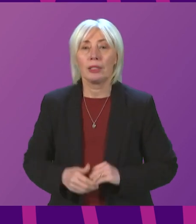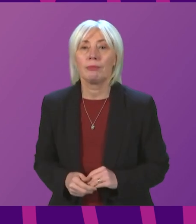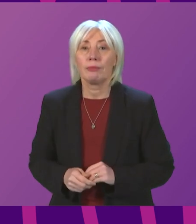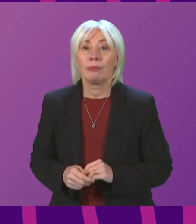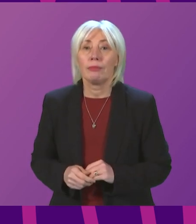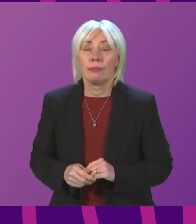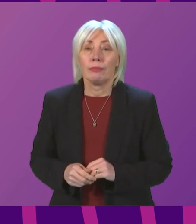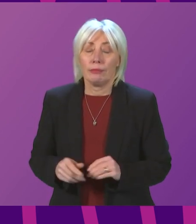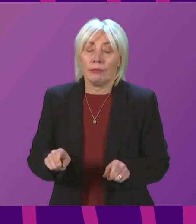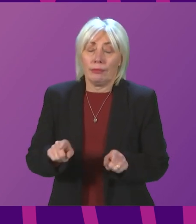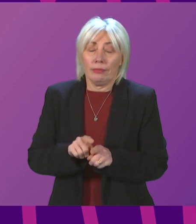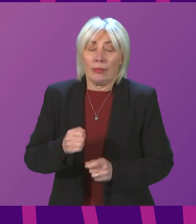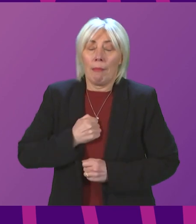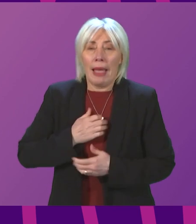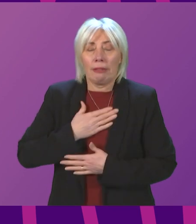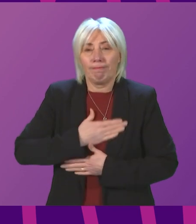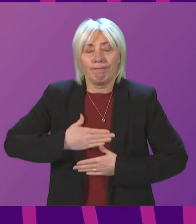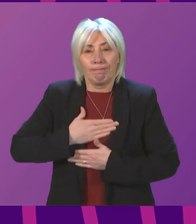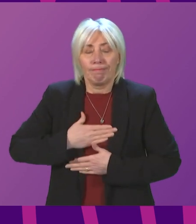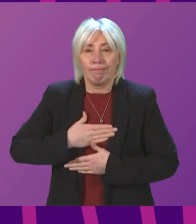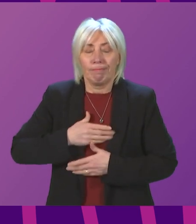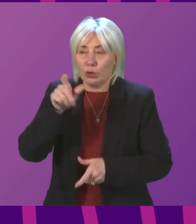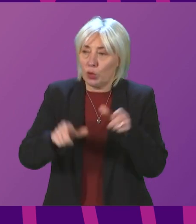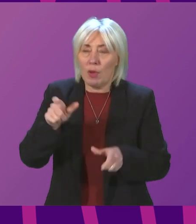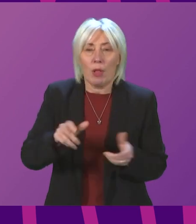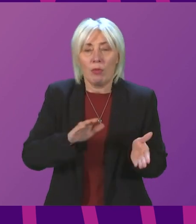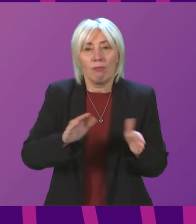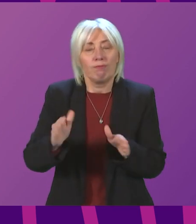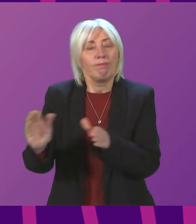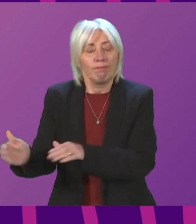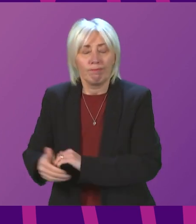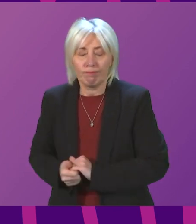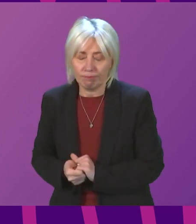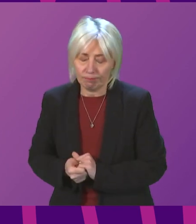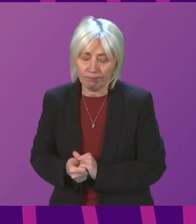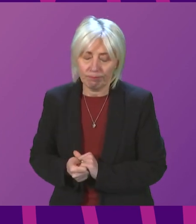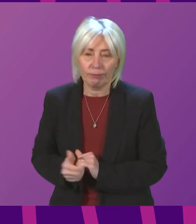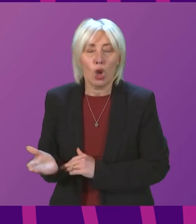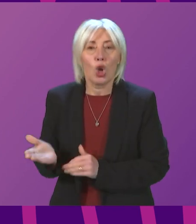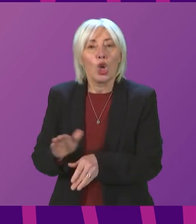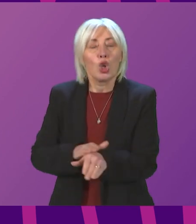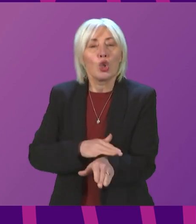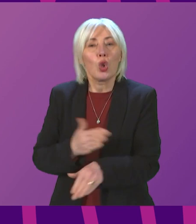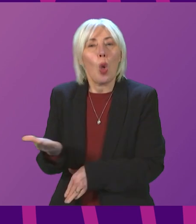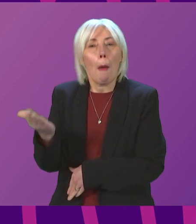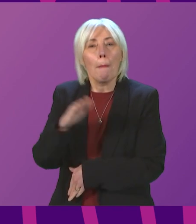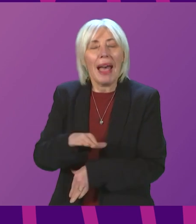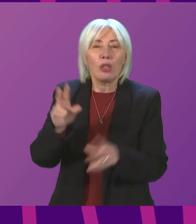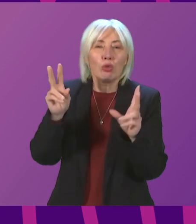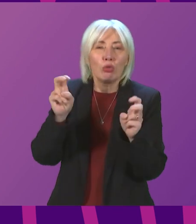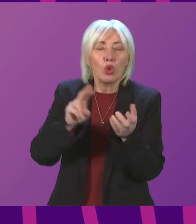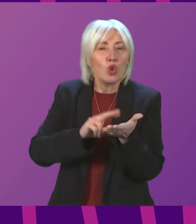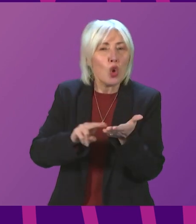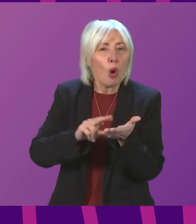Could I also send my condolences to all those who have lost loved ones. As we begin the slow return to some form of normality, we cannot